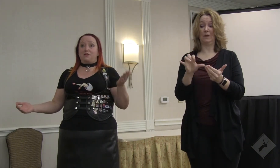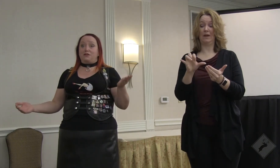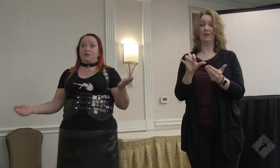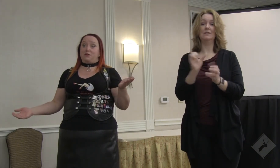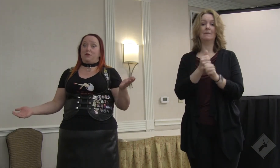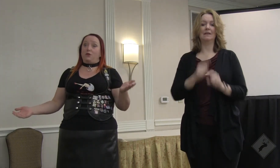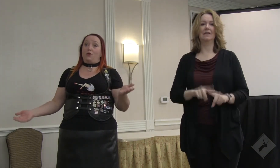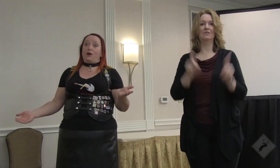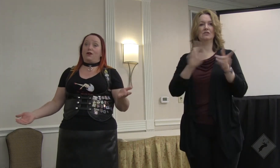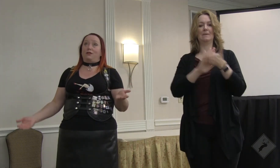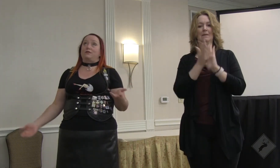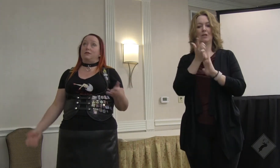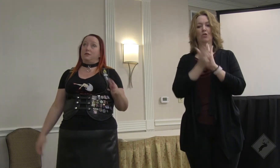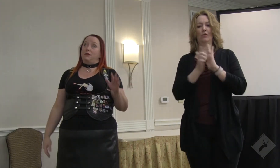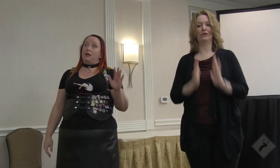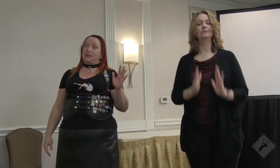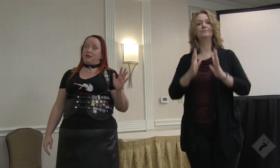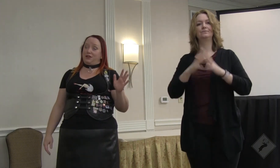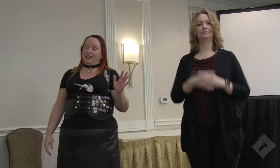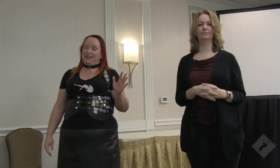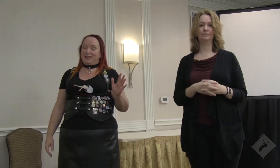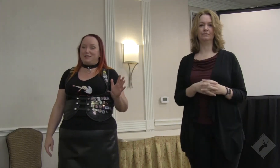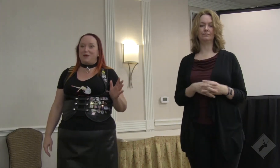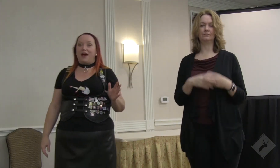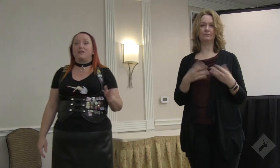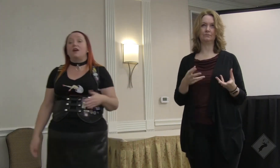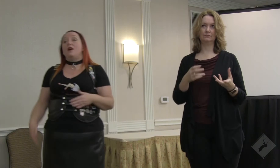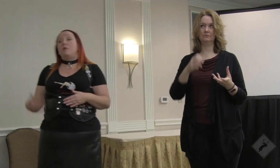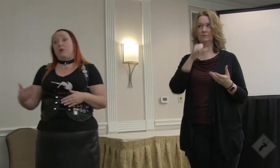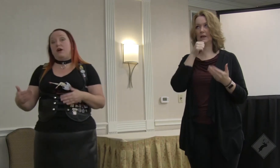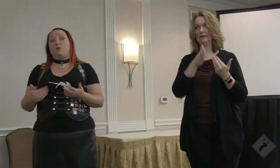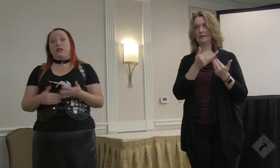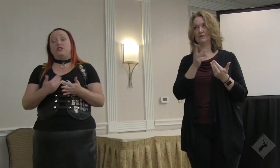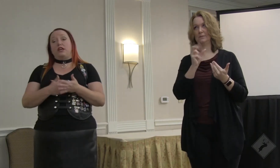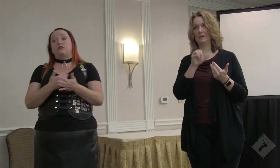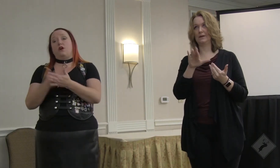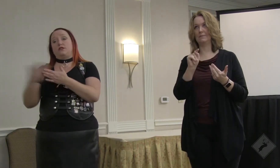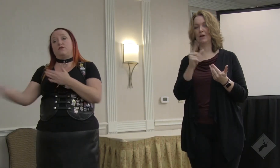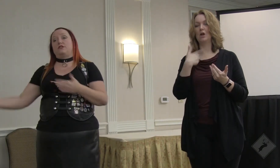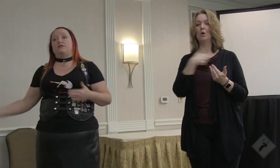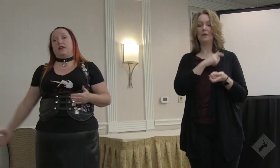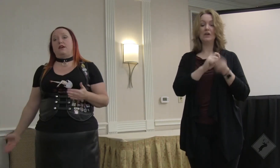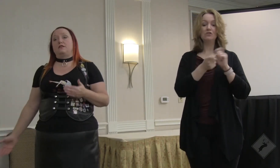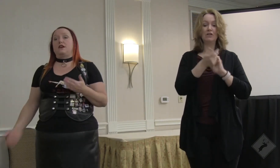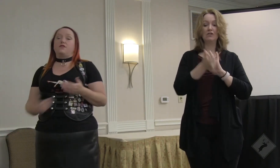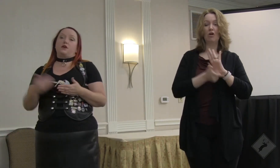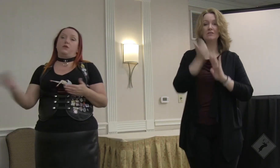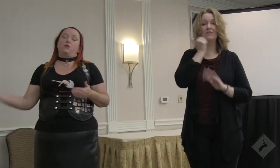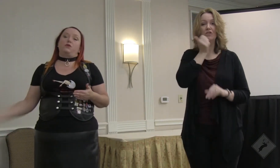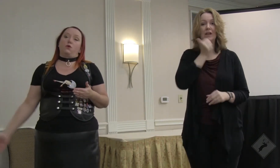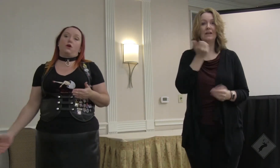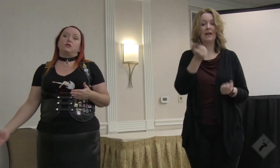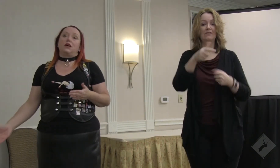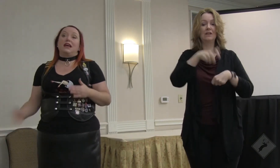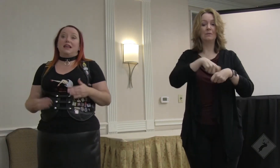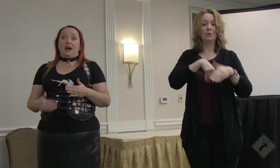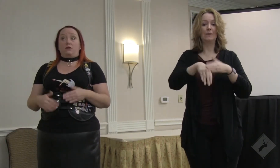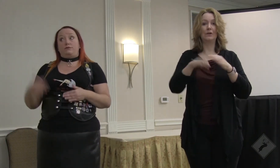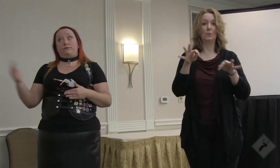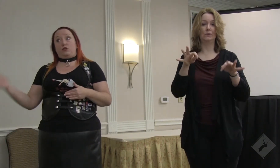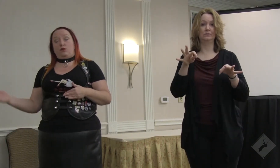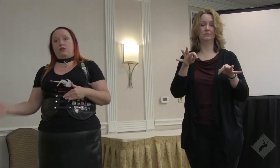make a difference is to become a lawyer, not necessarily the easiest path, but we change laws every single day, every time we go into court.